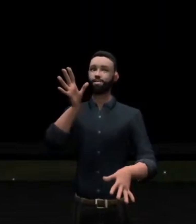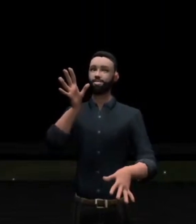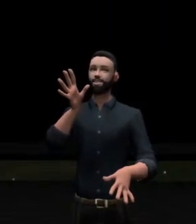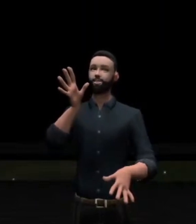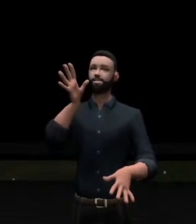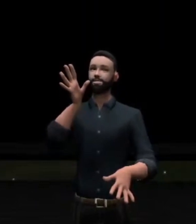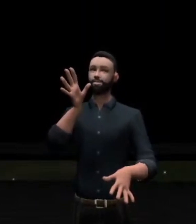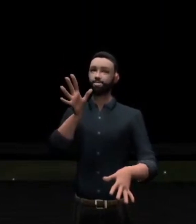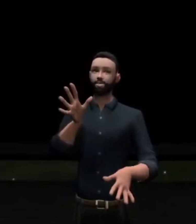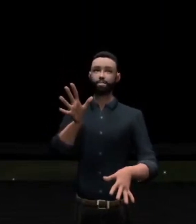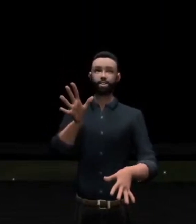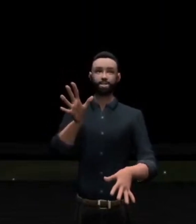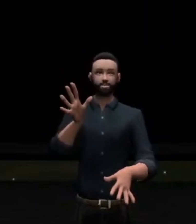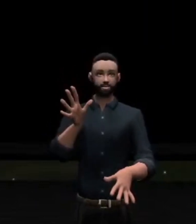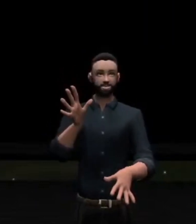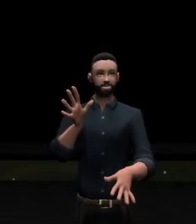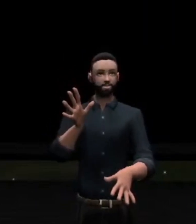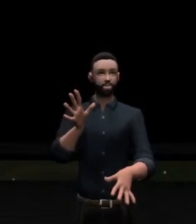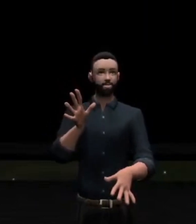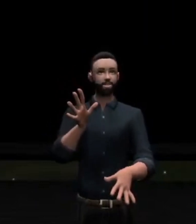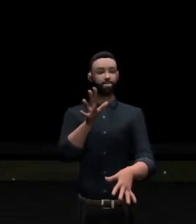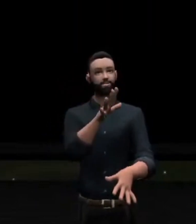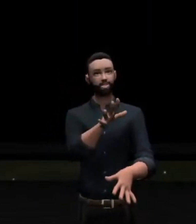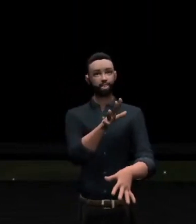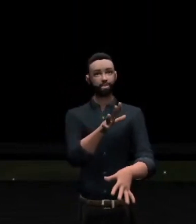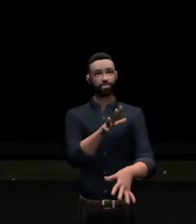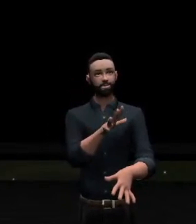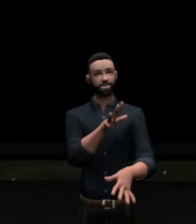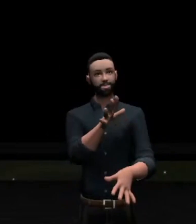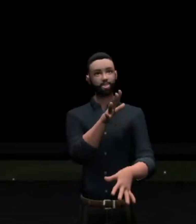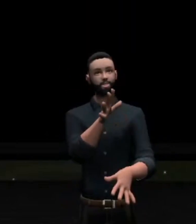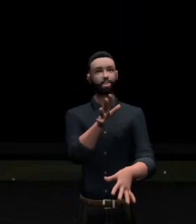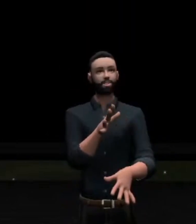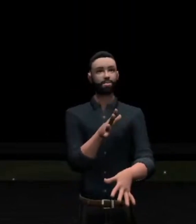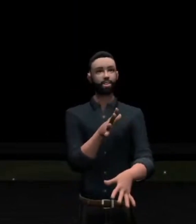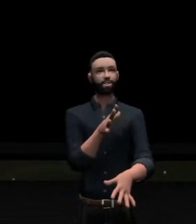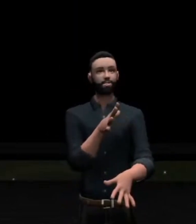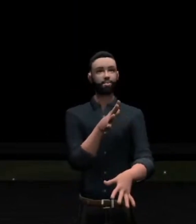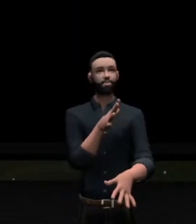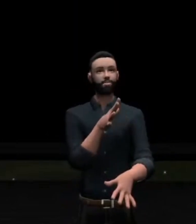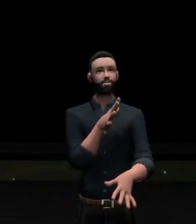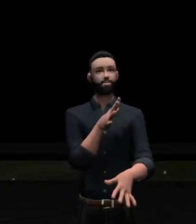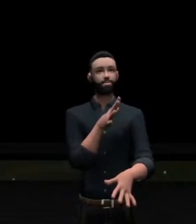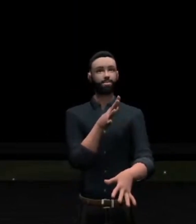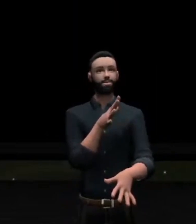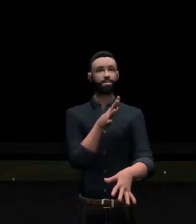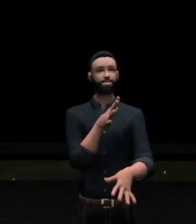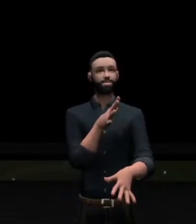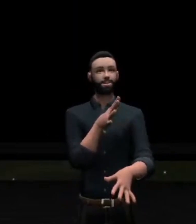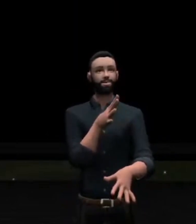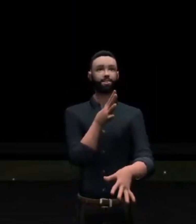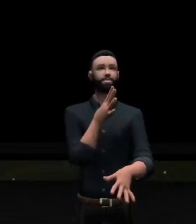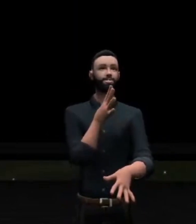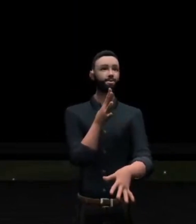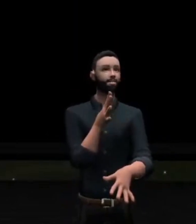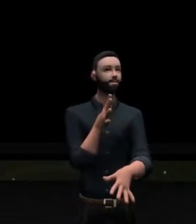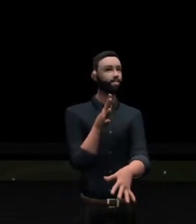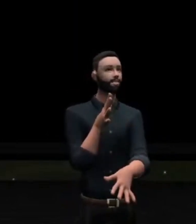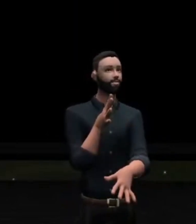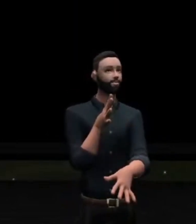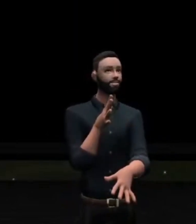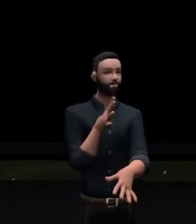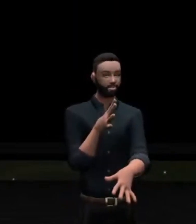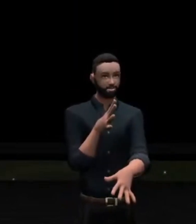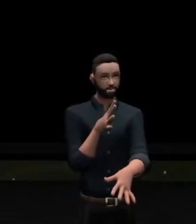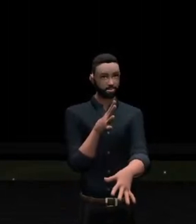Christian, are going to say, this is good. This is the Word of God. So again, what we're talking about here in Hebrews 6, it doesn't seem to